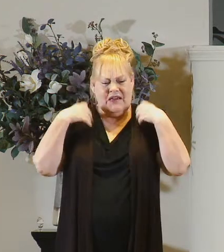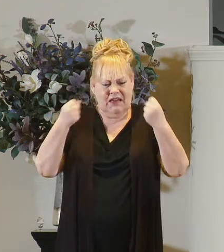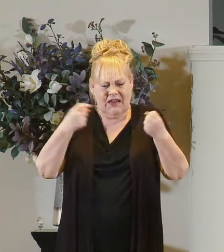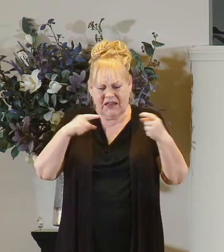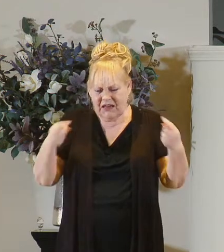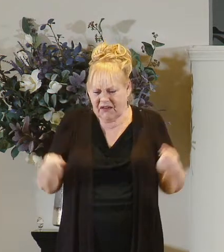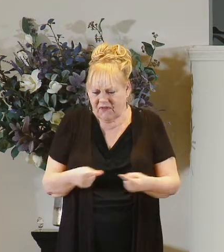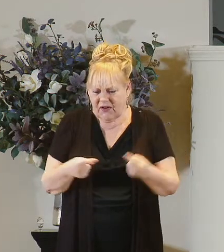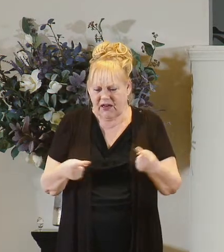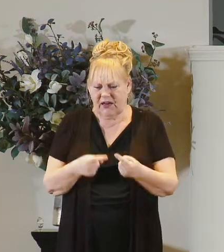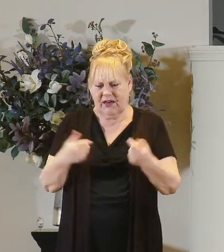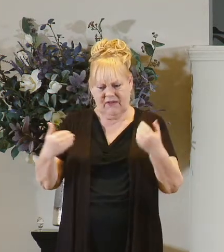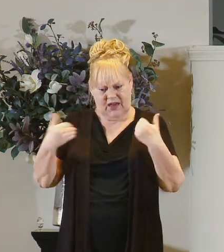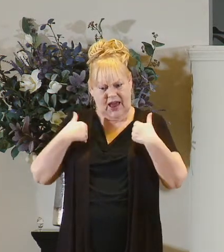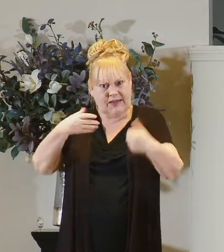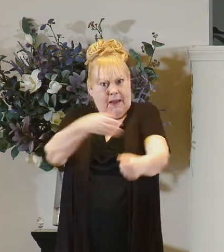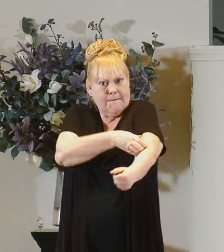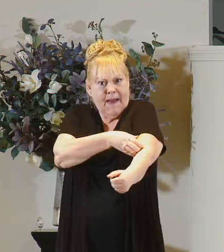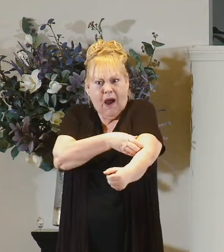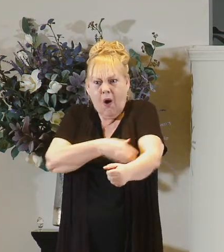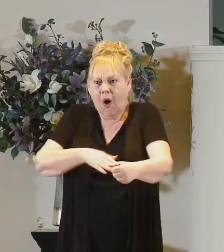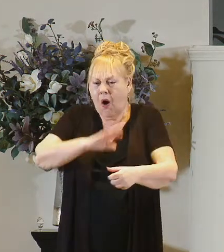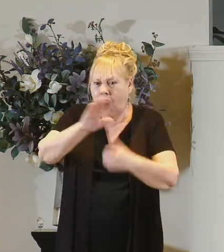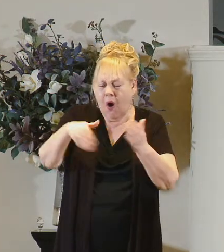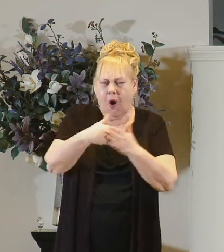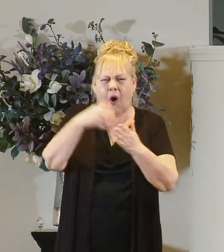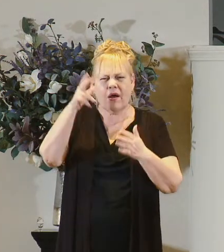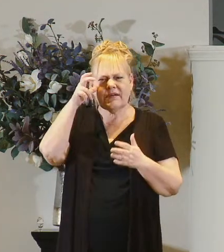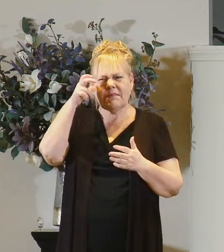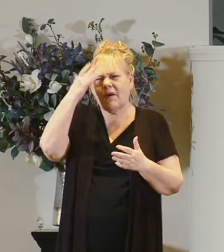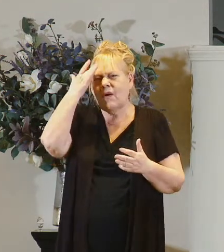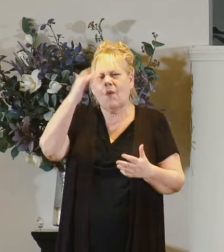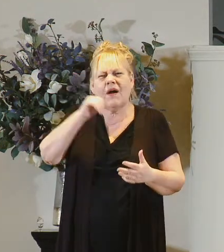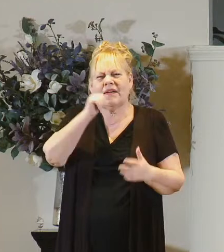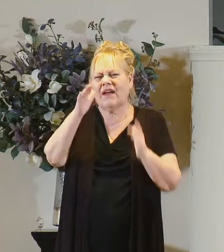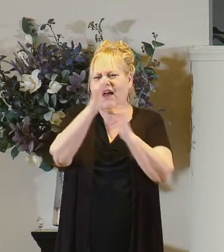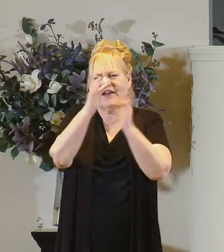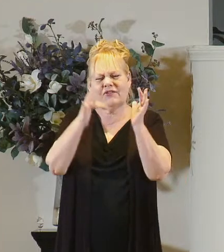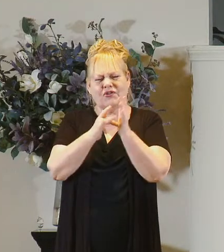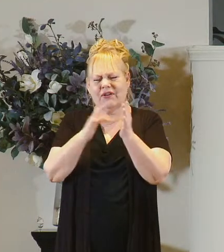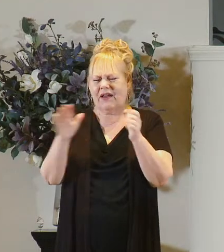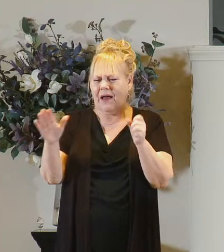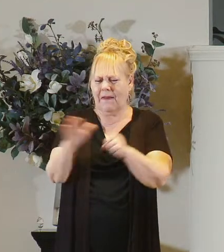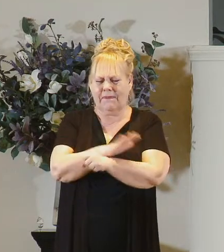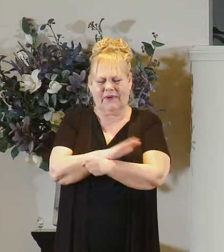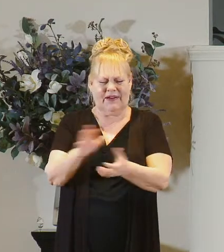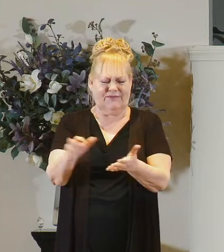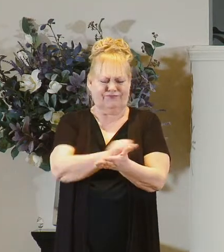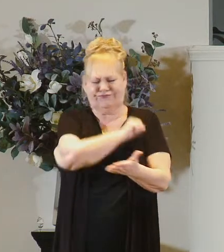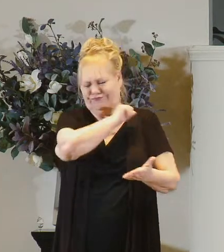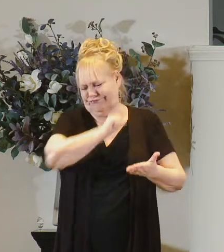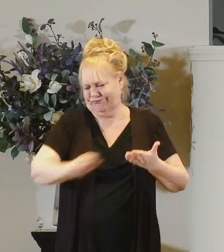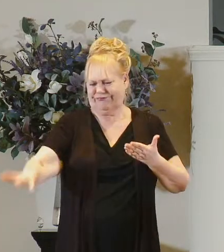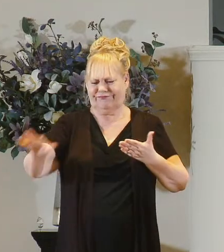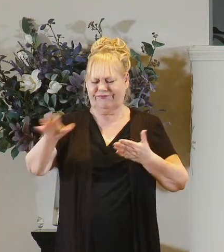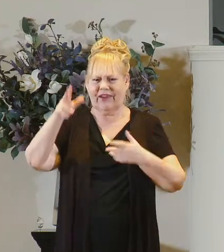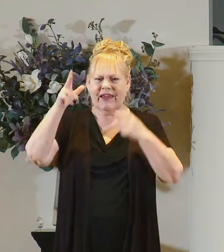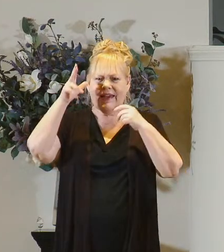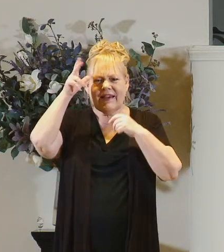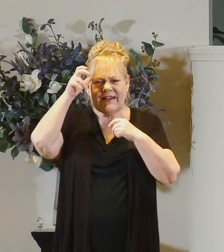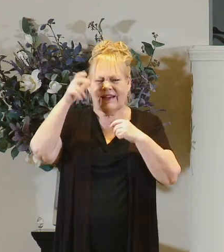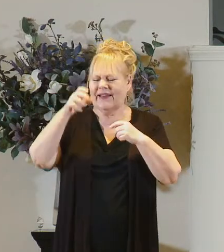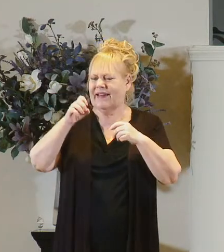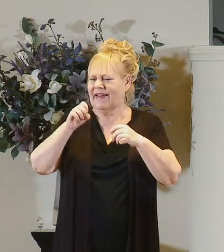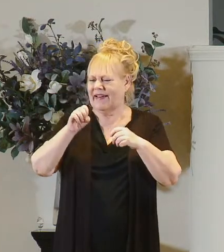affliction if he has power over all demons then why doesn't he just completely wipe evil off the face of the planet right